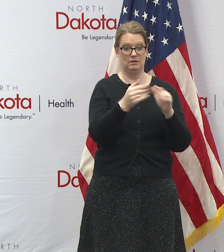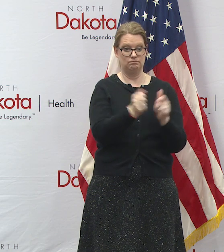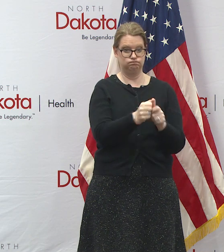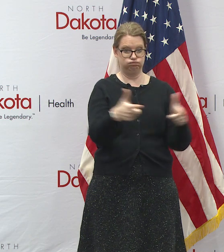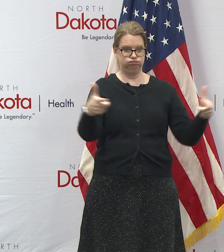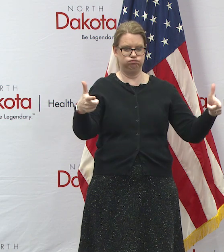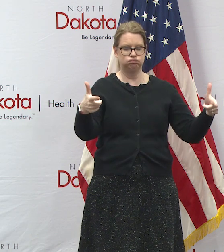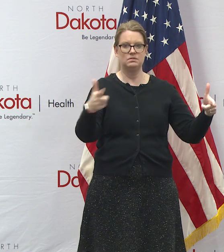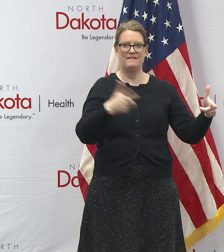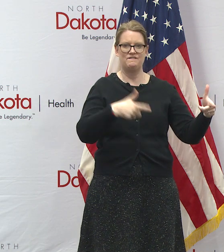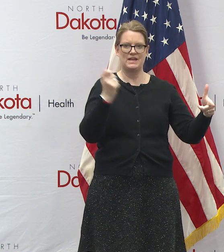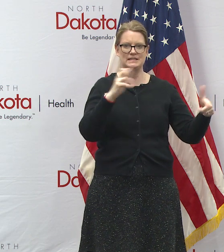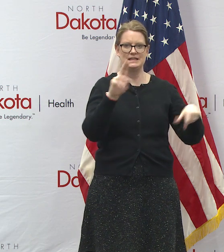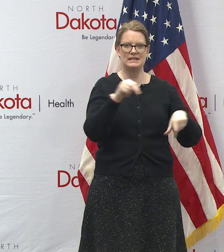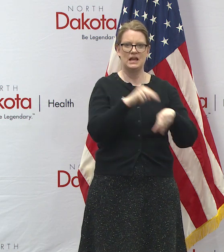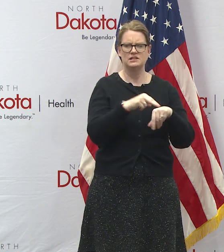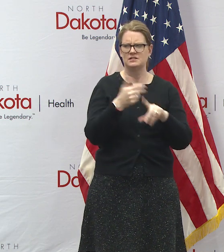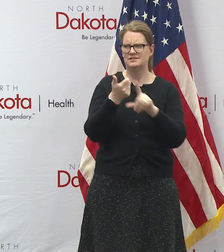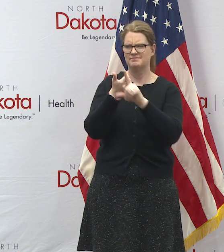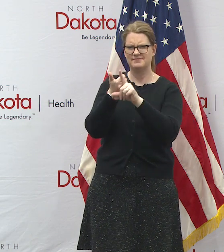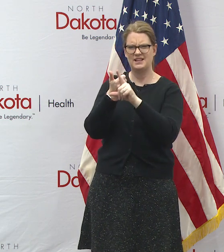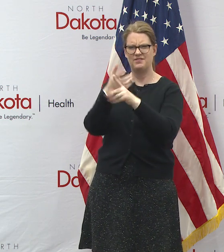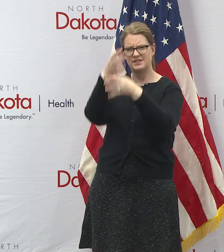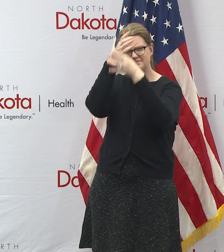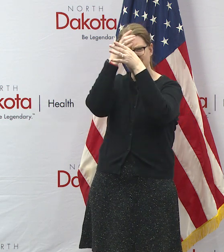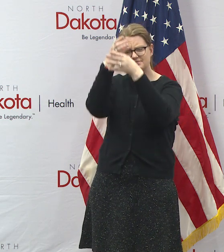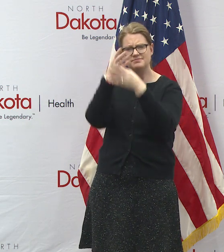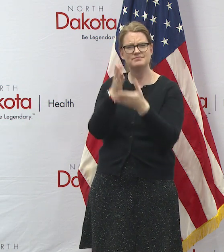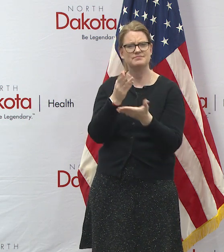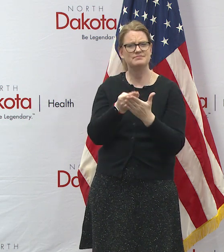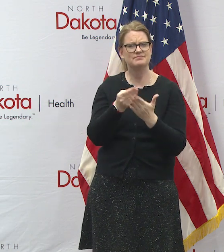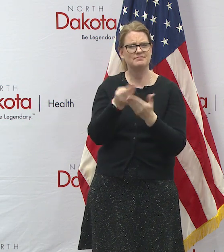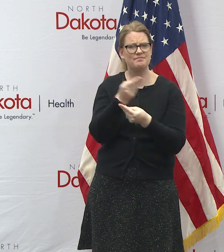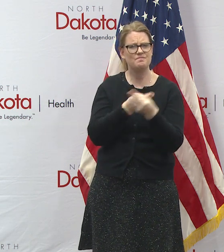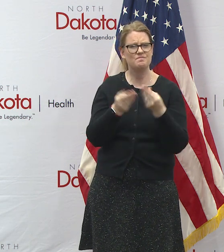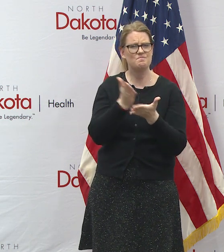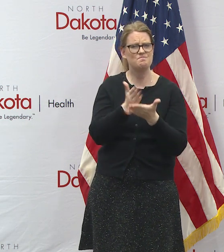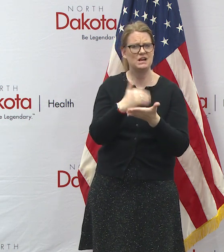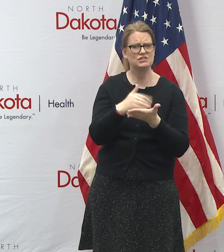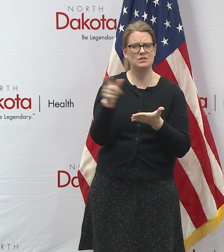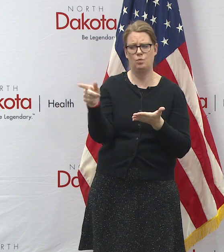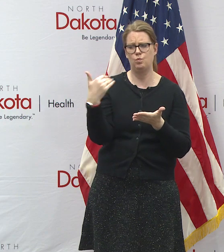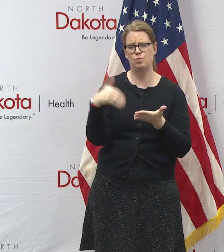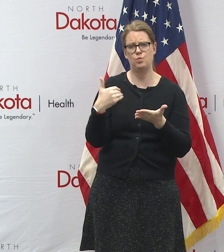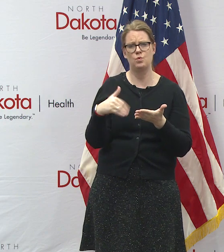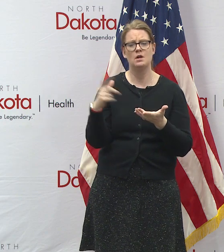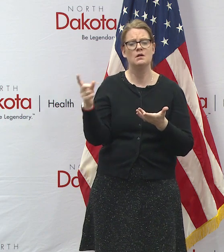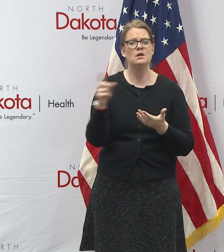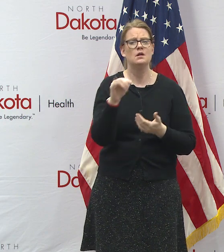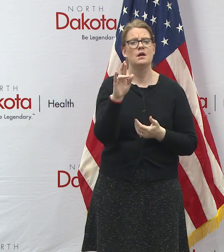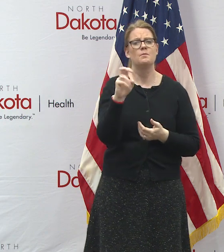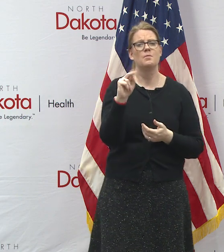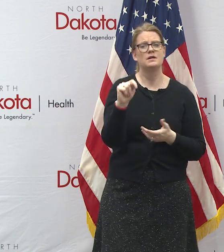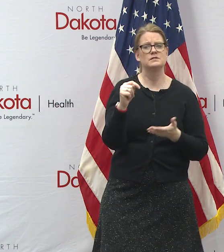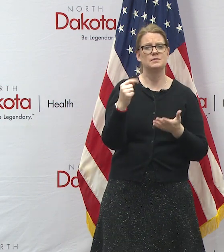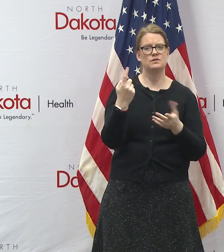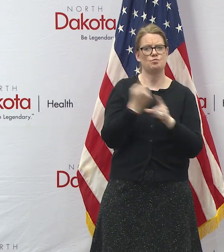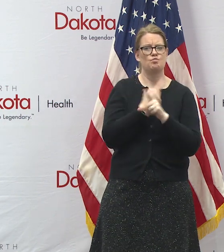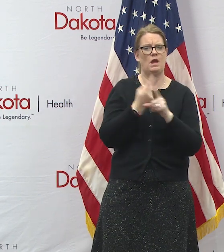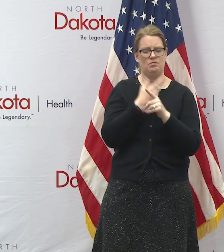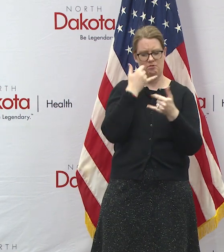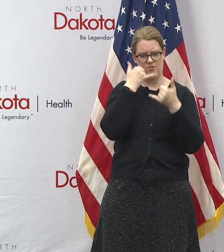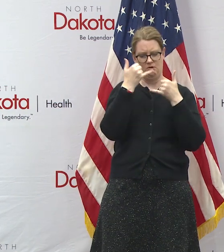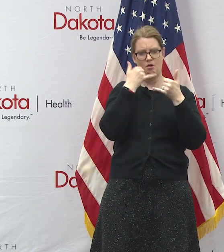a budget whiz he's been a great help as we work our way through this and one of the things that brent's been doing is holding uh regular